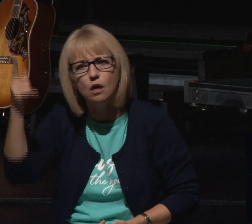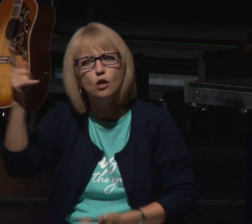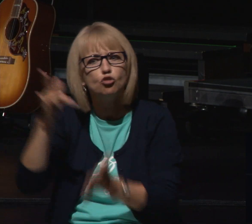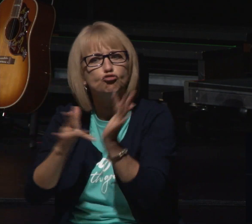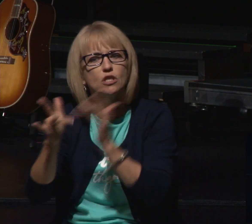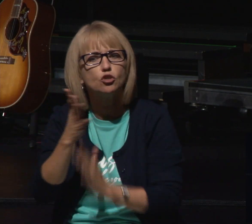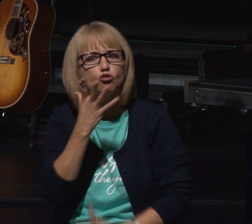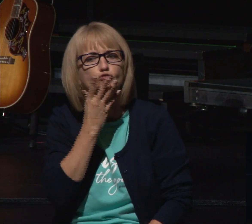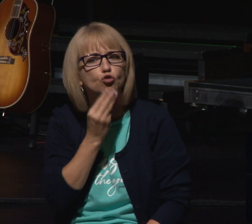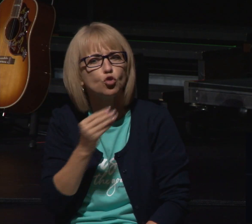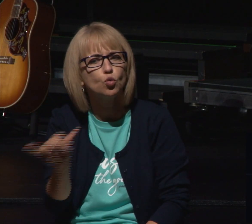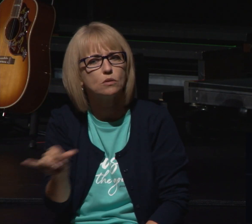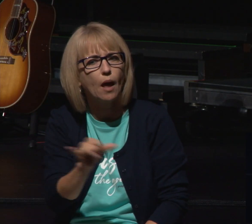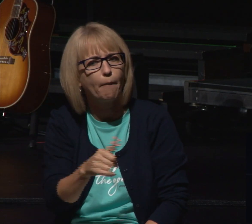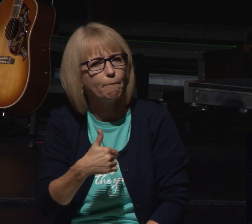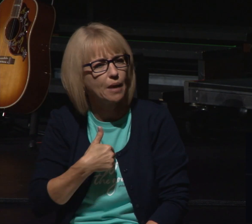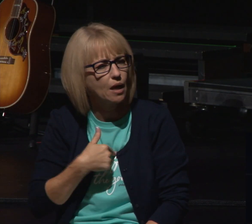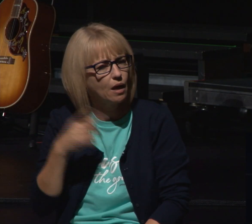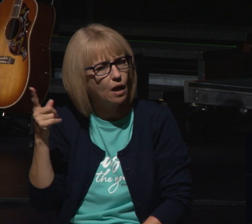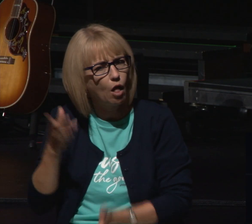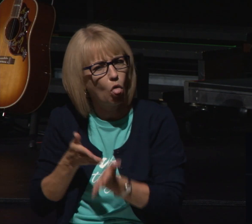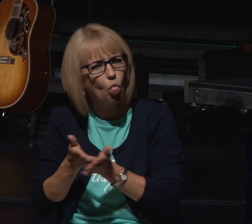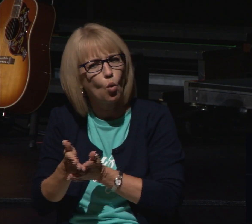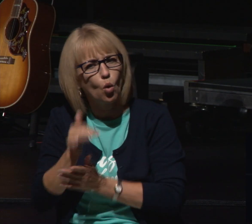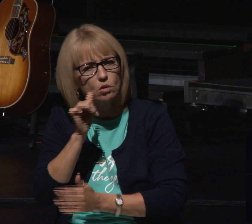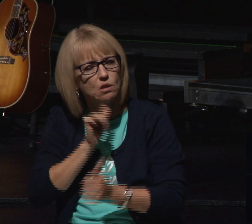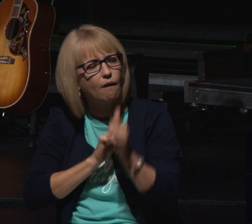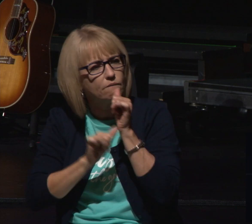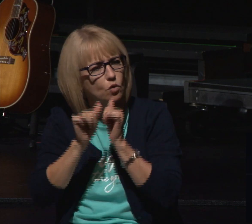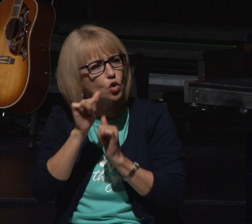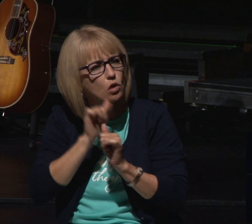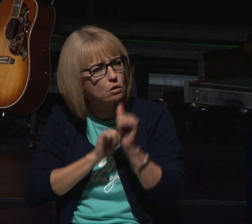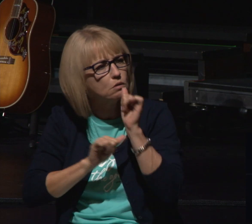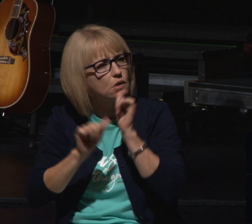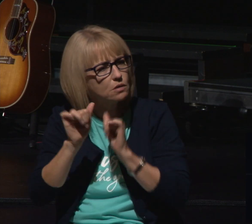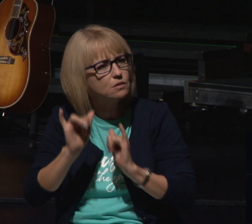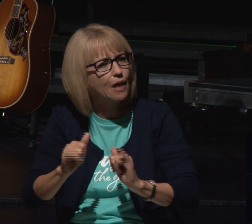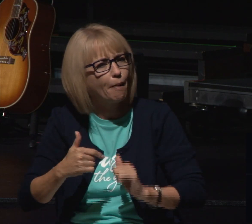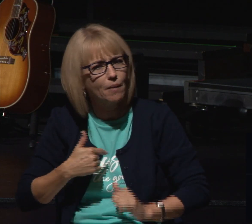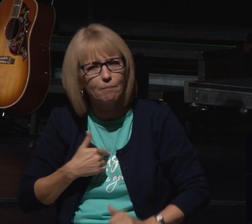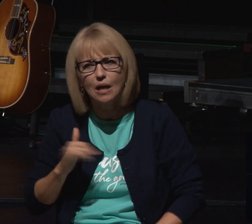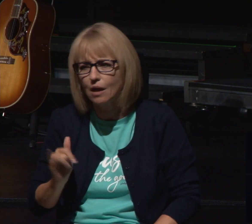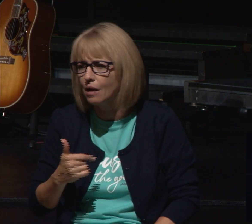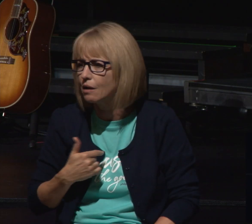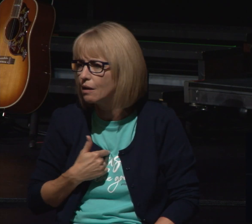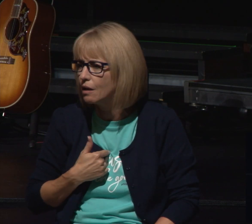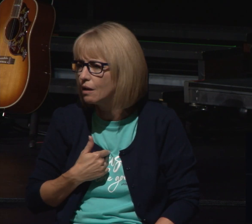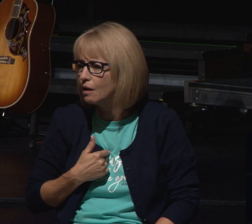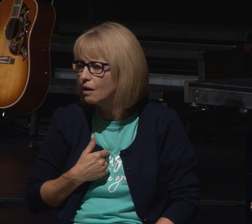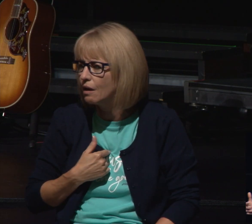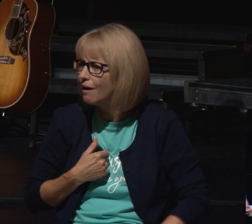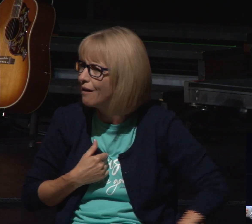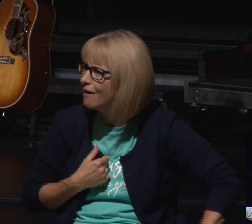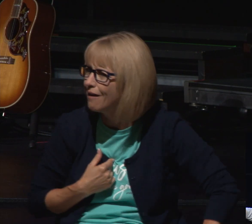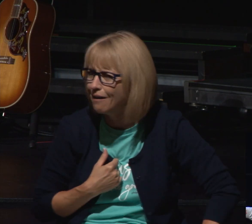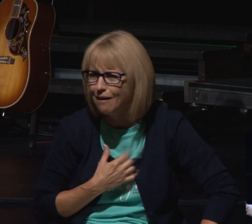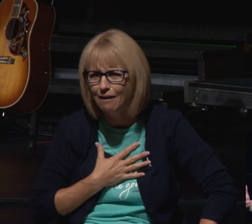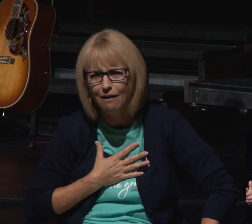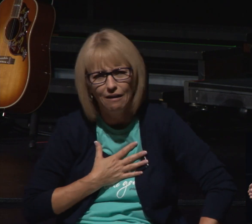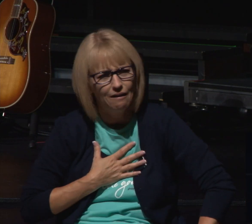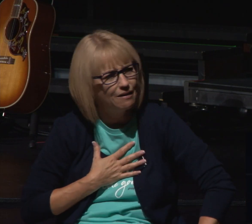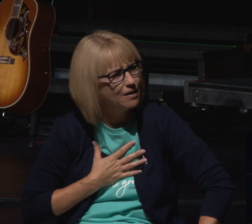there's hard times in life and you go how does this all fit together we look at the life of jesus and what monty read earlier